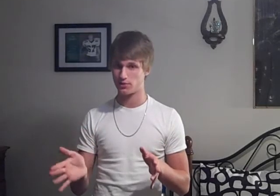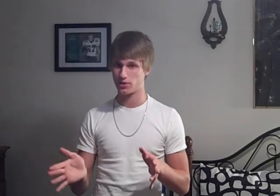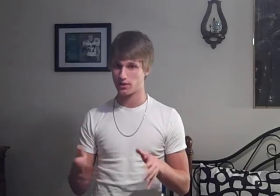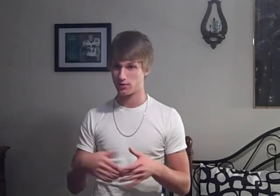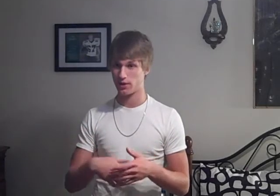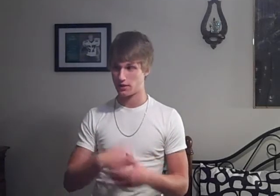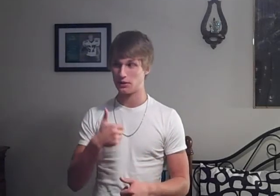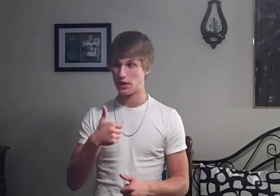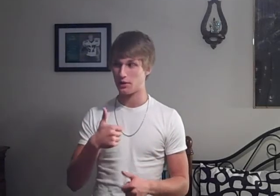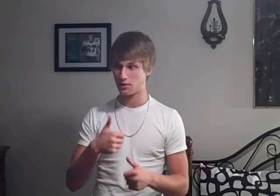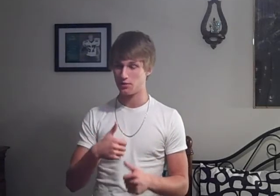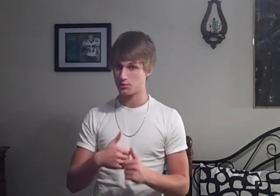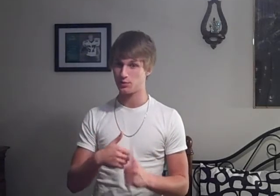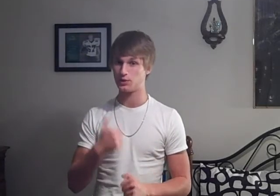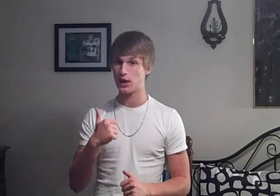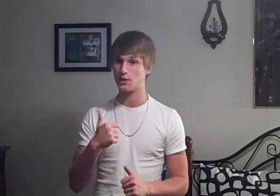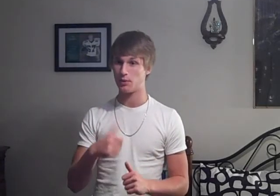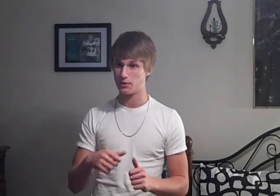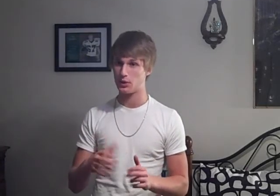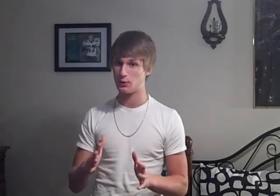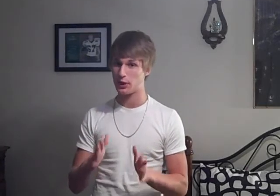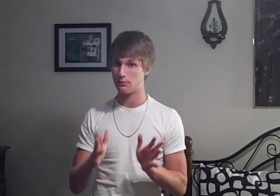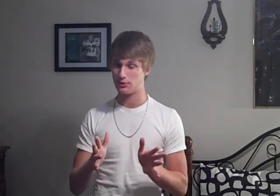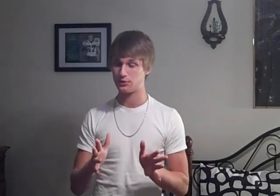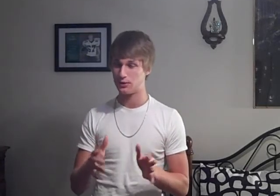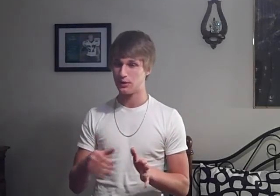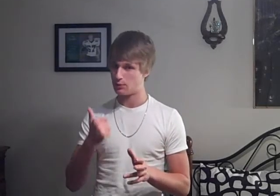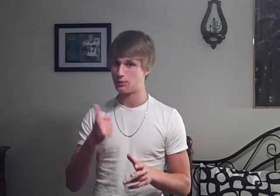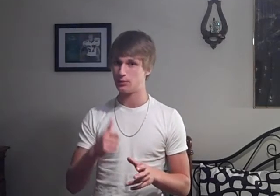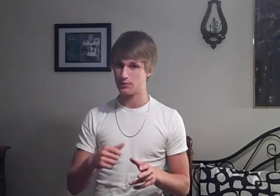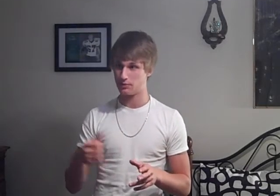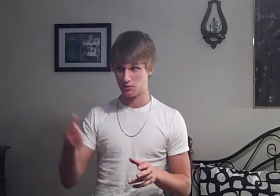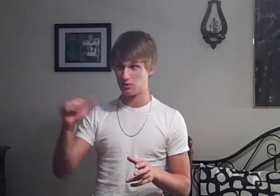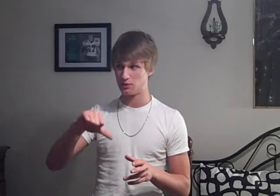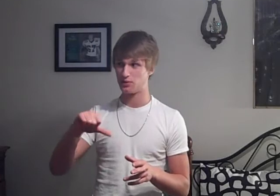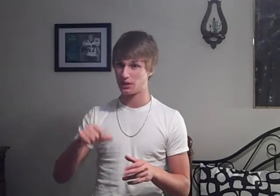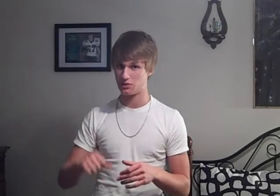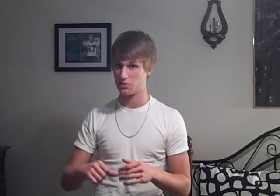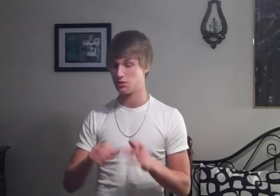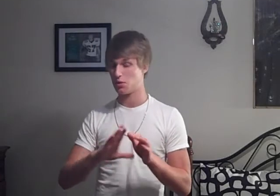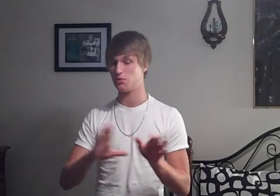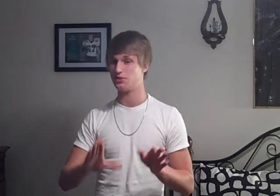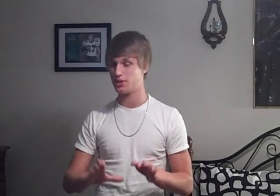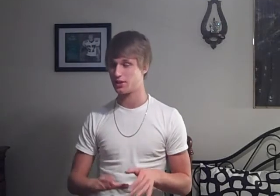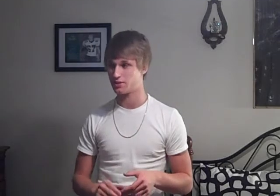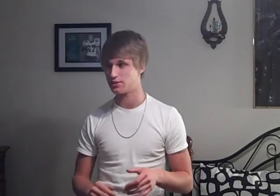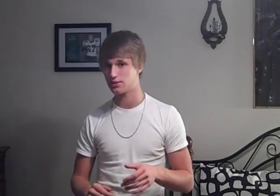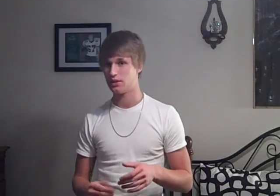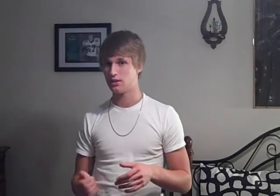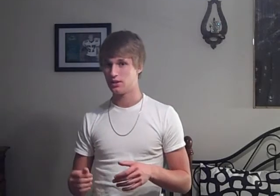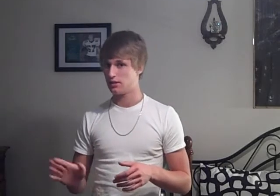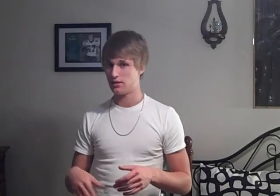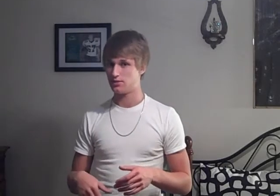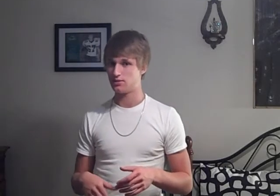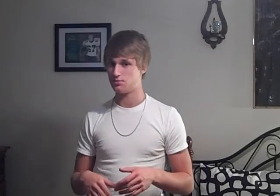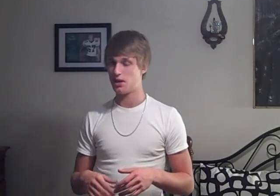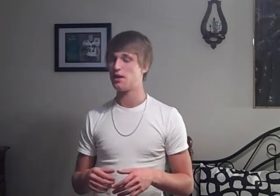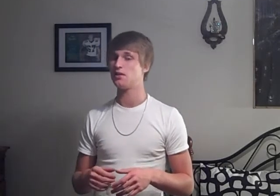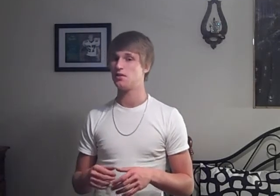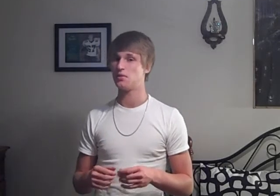Swaggerjack They like You're supposed to like My video now Which is pretty cool But you can dislike it too But don't dislike it Because That's just bad I